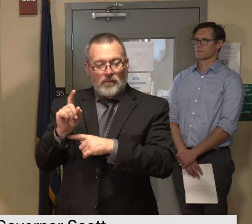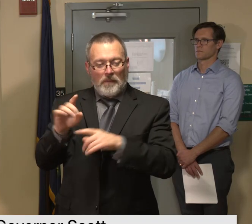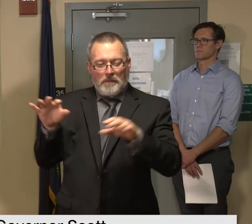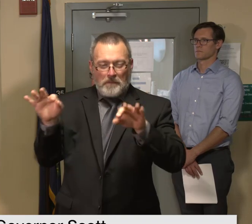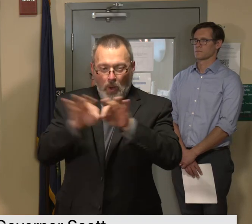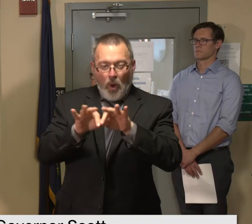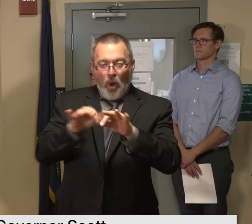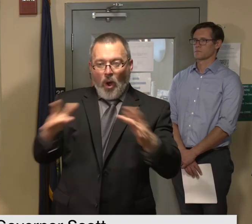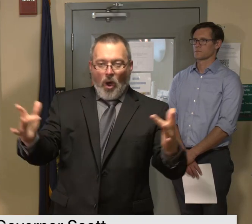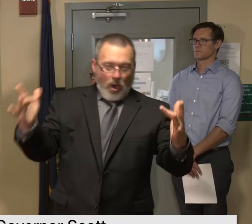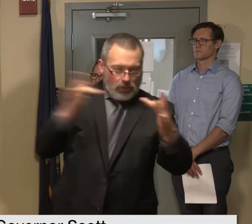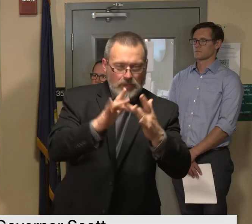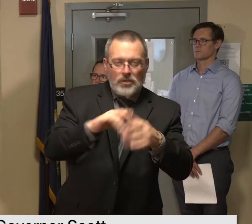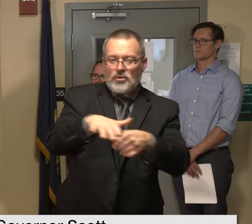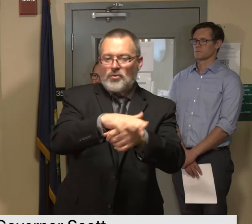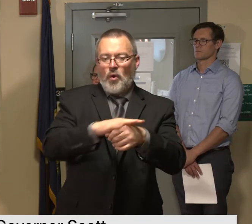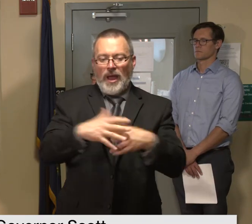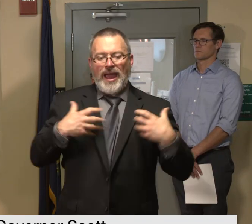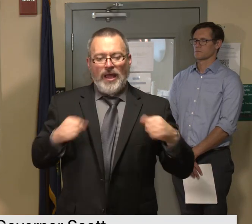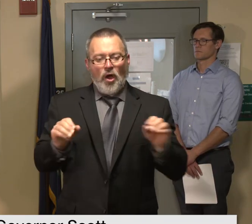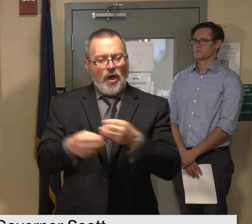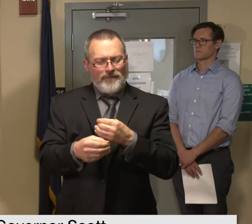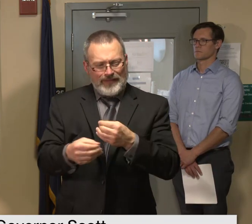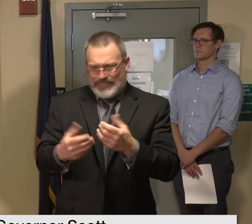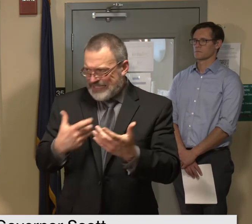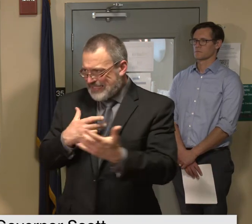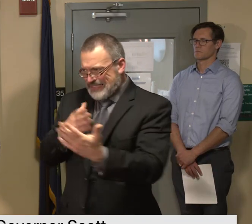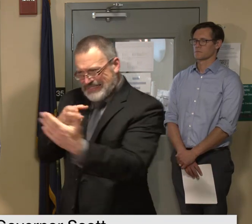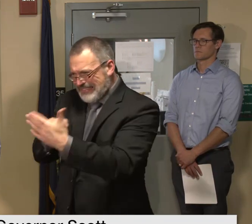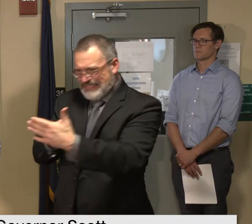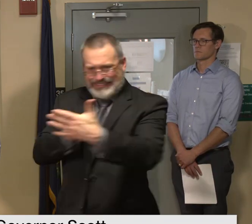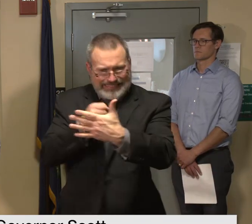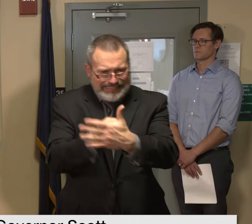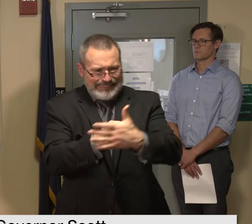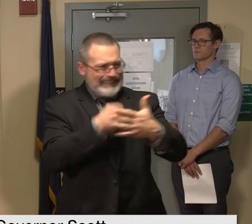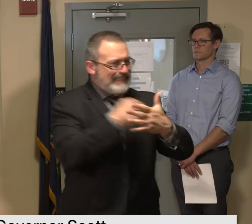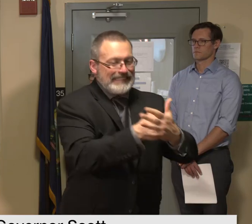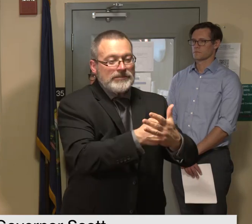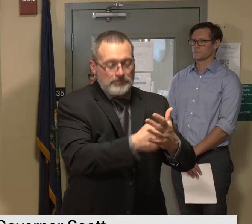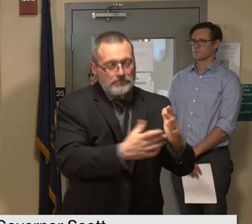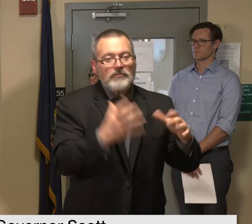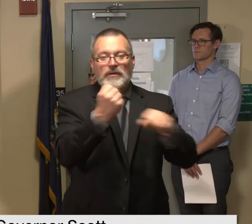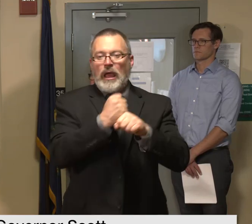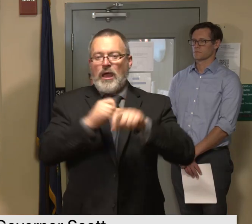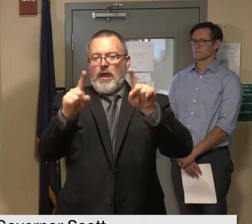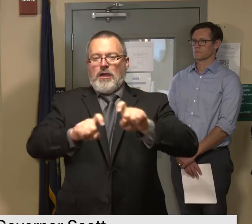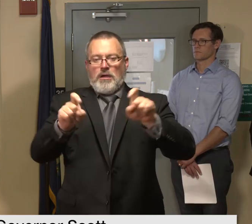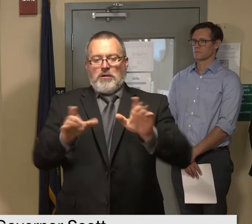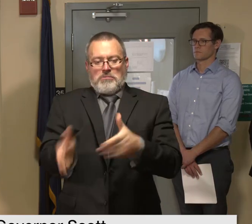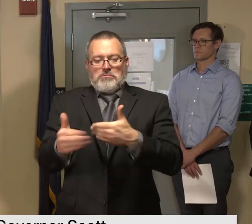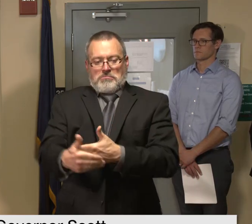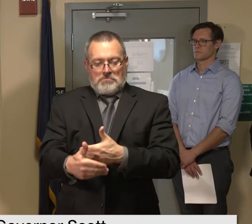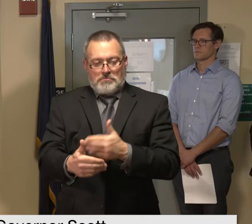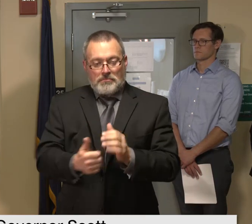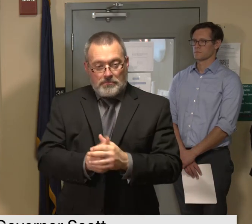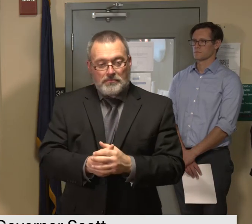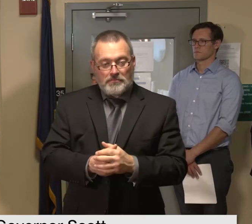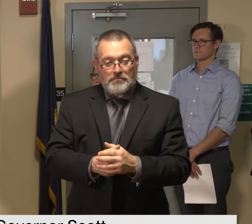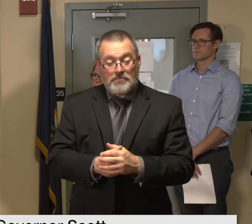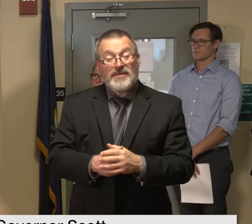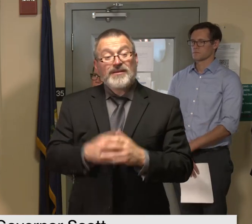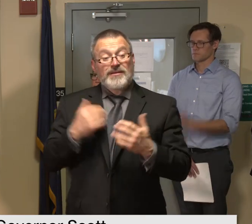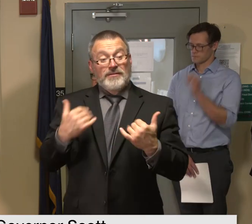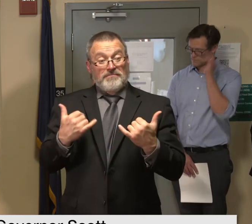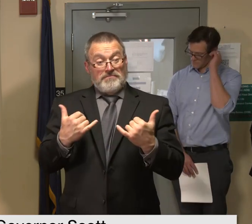health office as well now boiling water for one minute kills bacteria and other